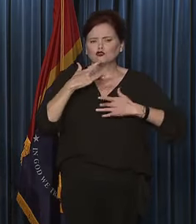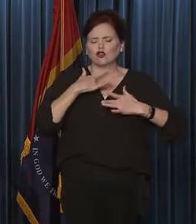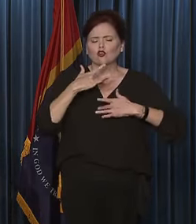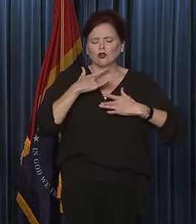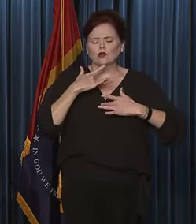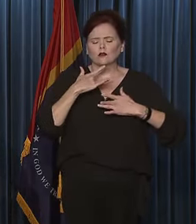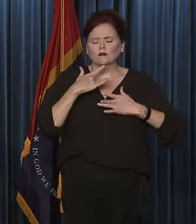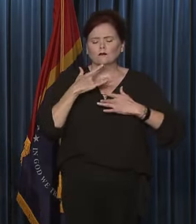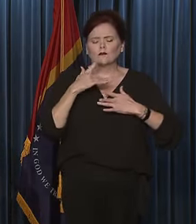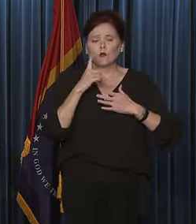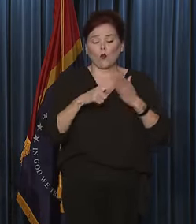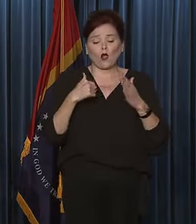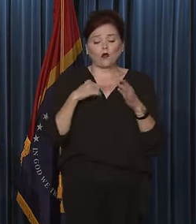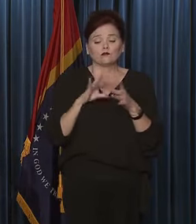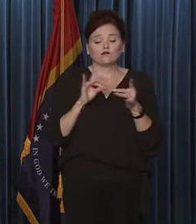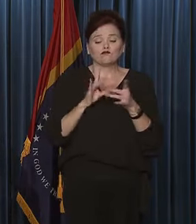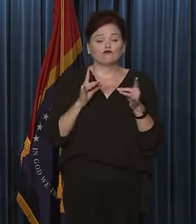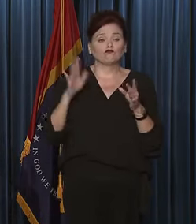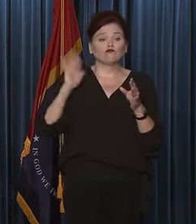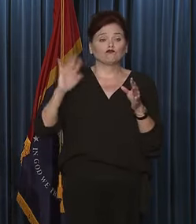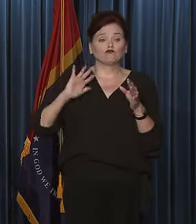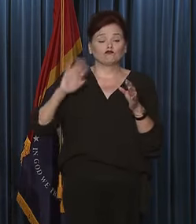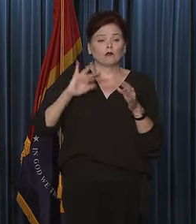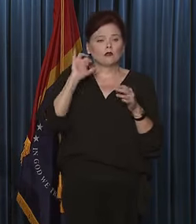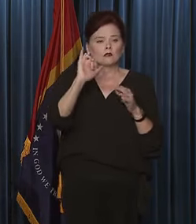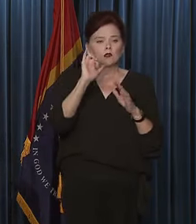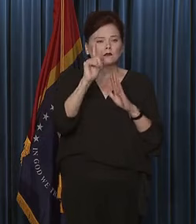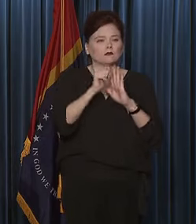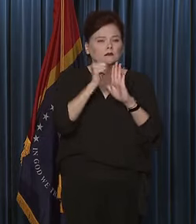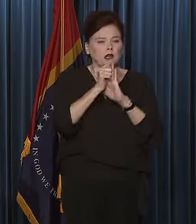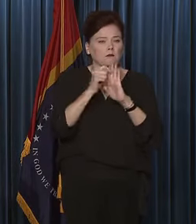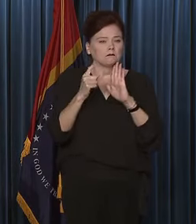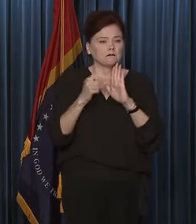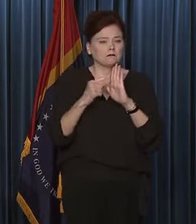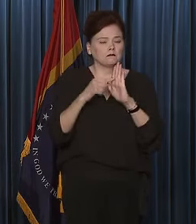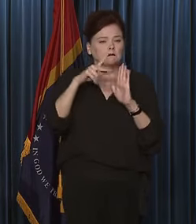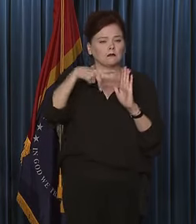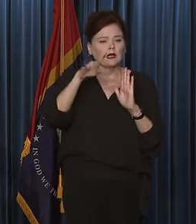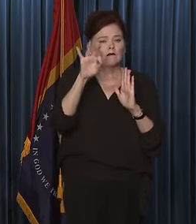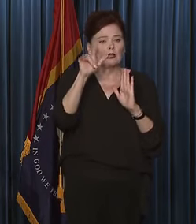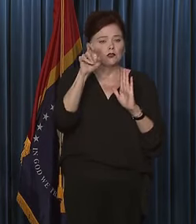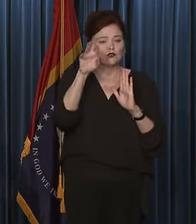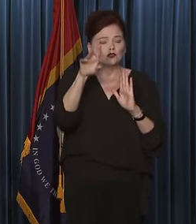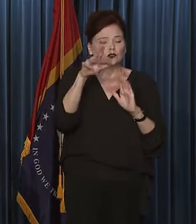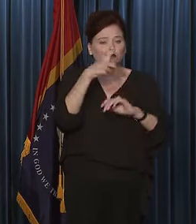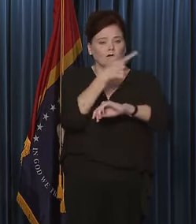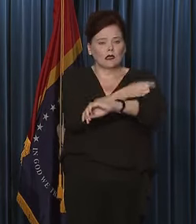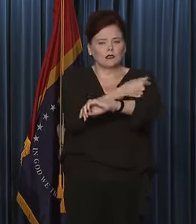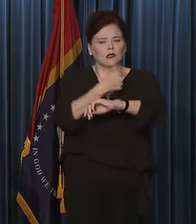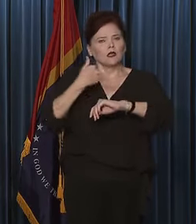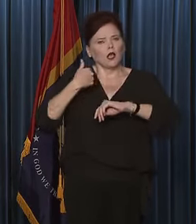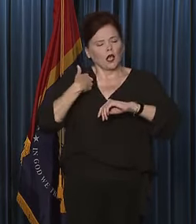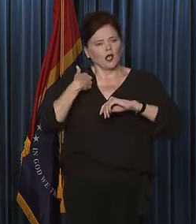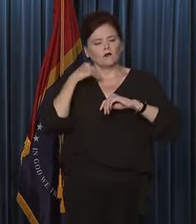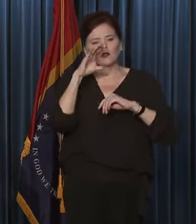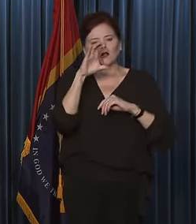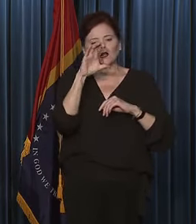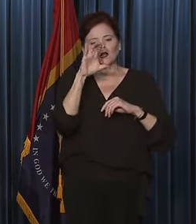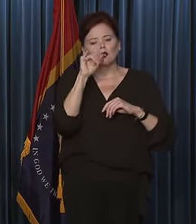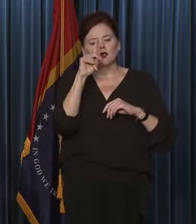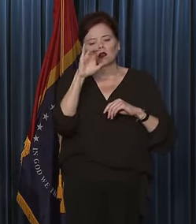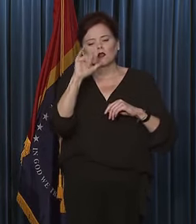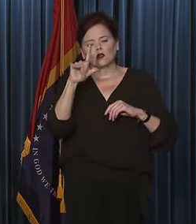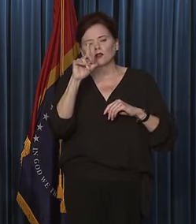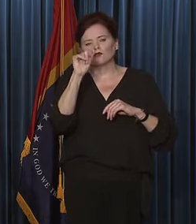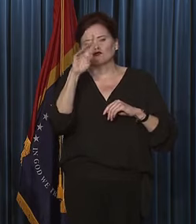what, what, I said then is at the time, the, the Pfizer vaccine had a, uh, clinical trial scope of about